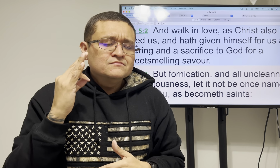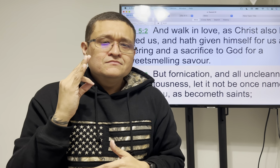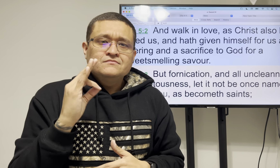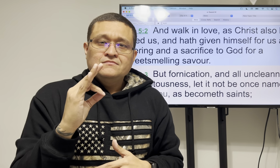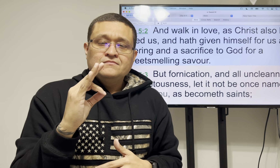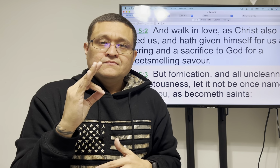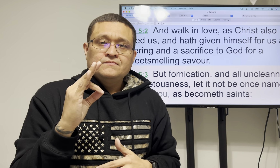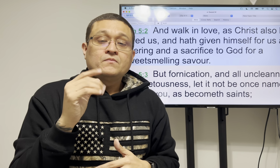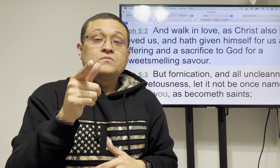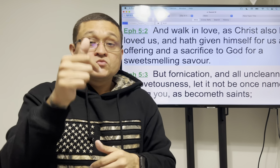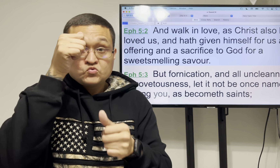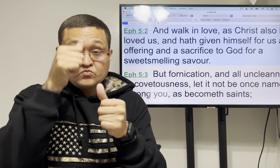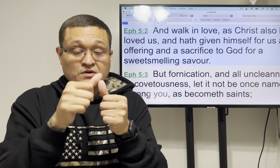meaning it smelled great